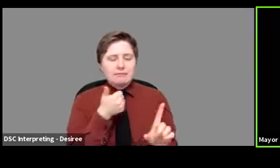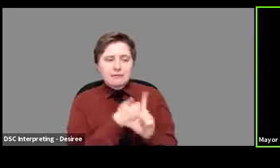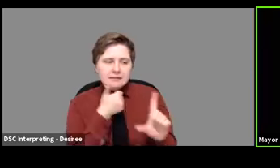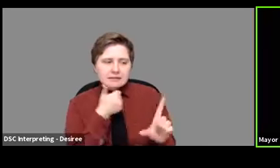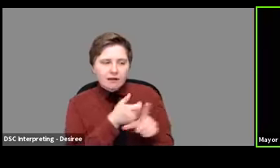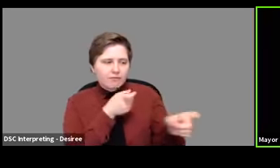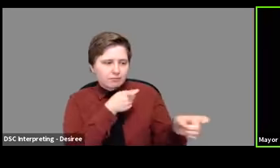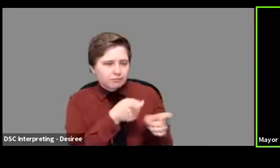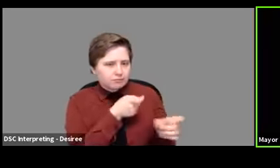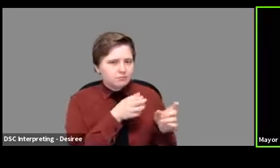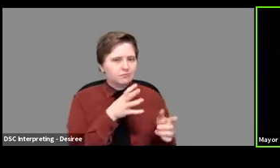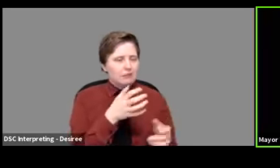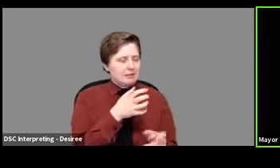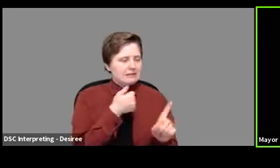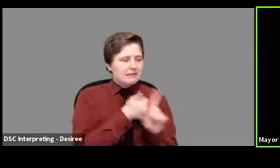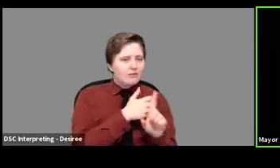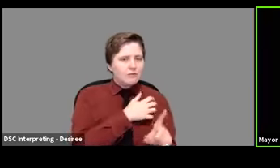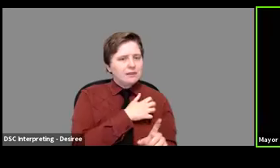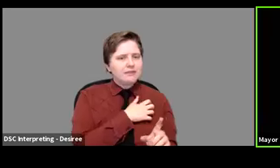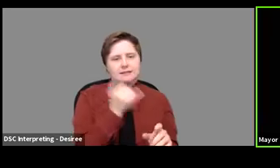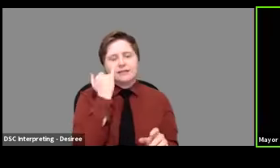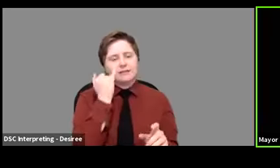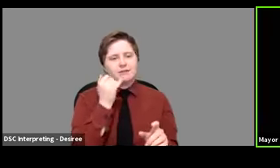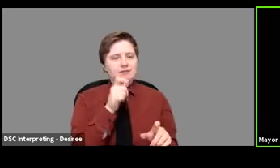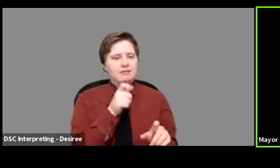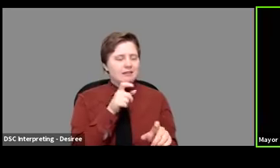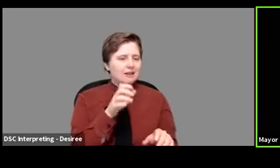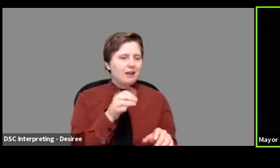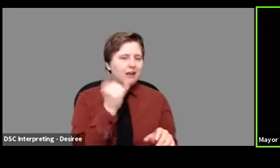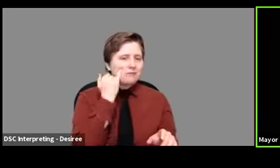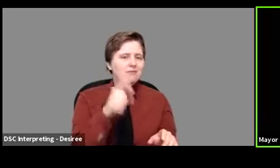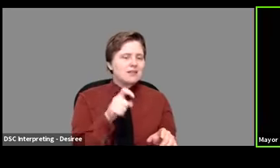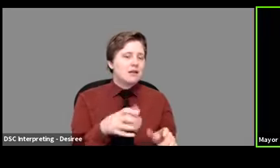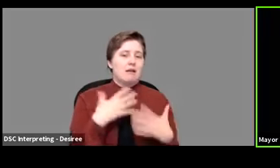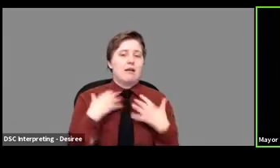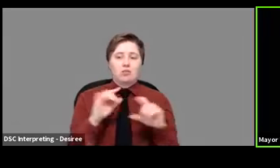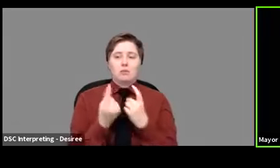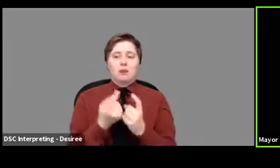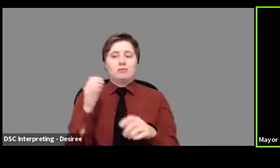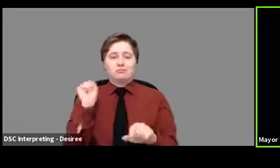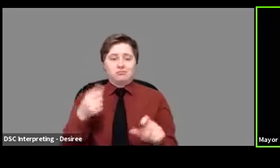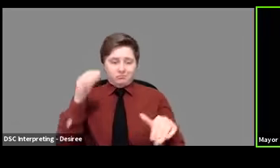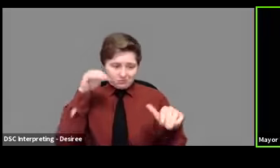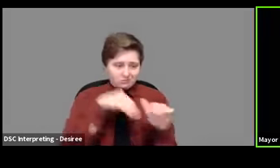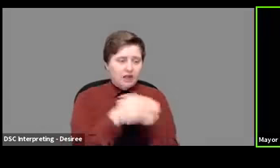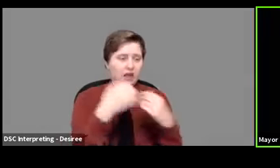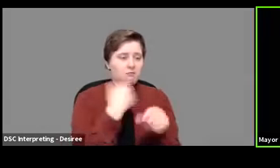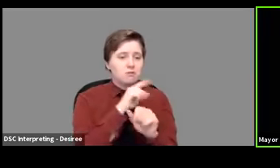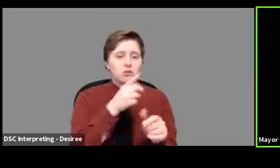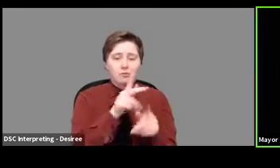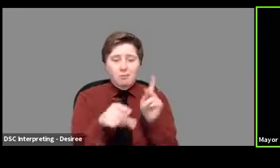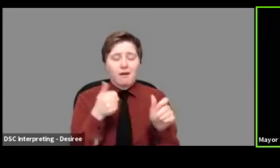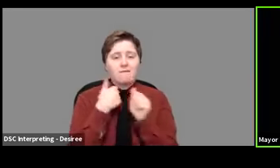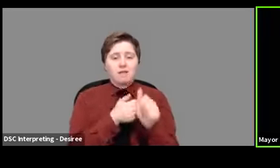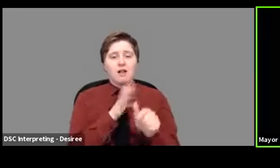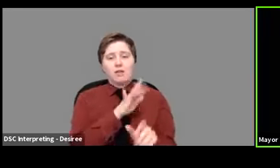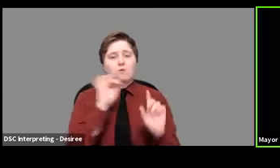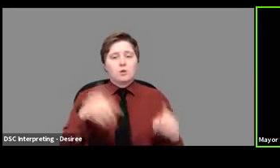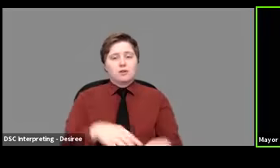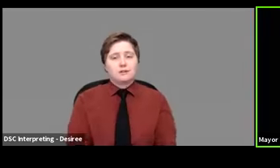and if necessary, you know, health department officials can come and make sure that their orders are being adhered to.